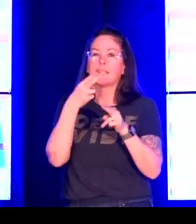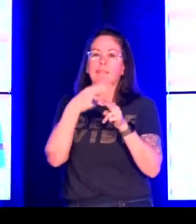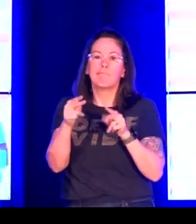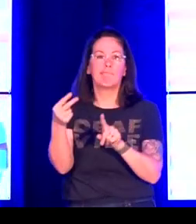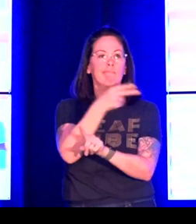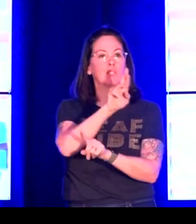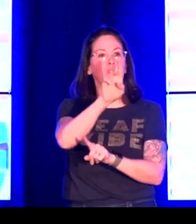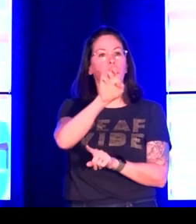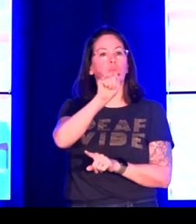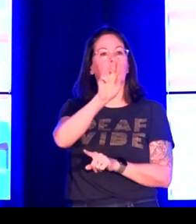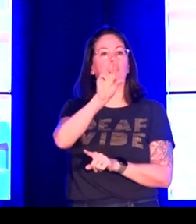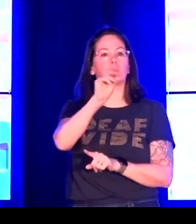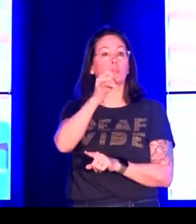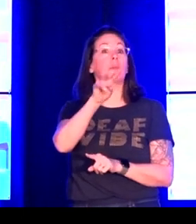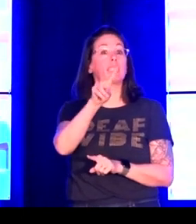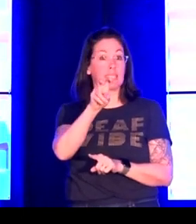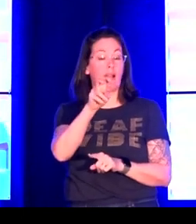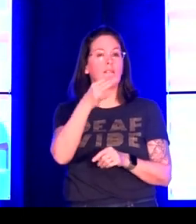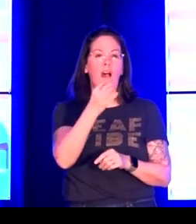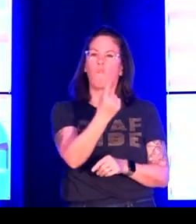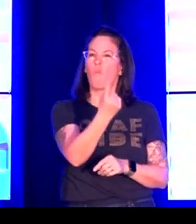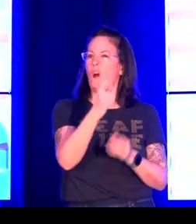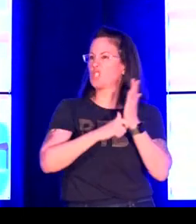So I want to shift direction a little bit.